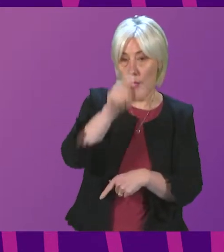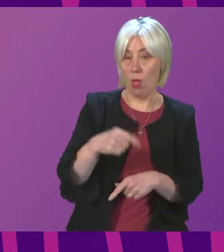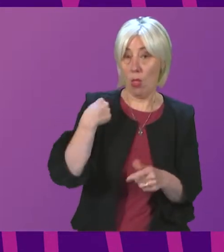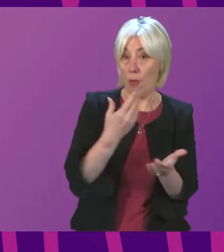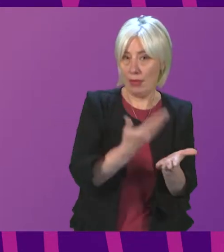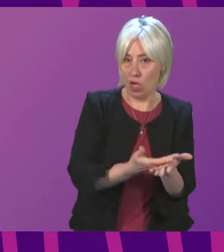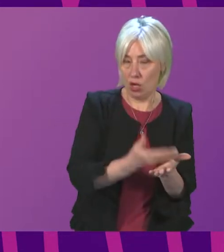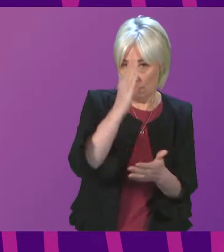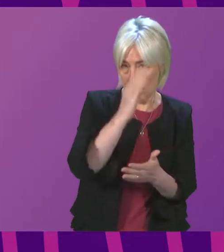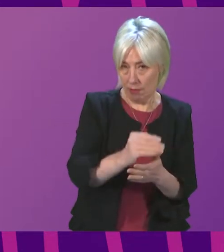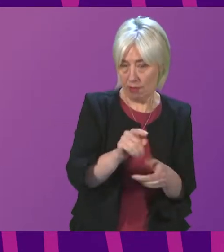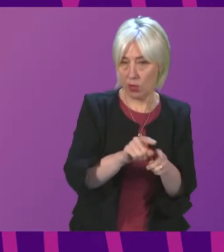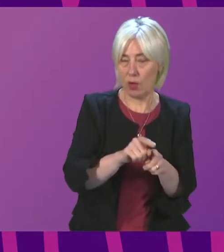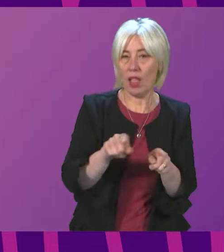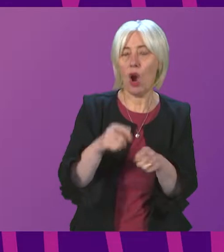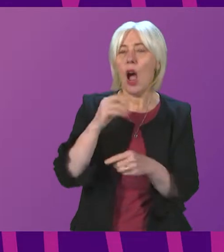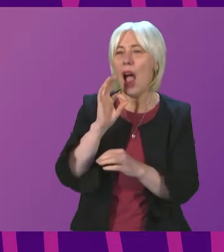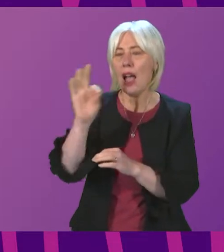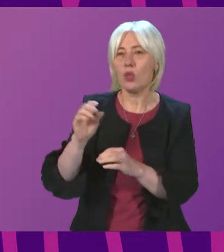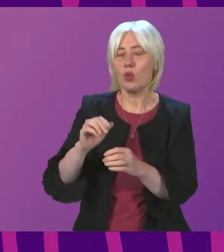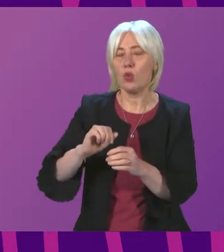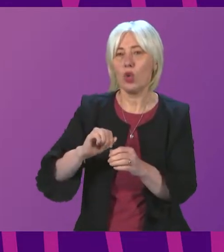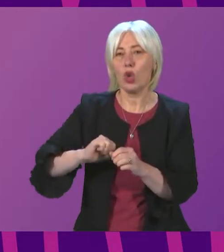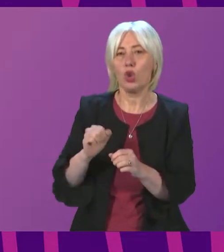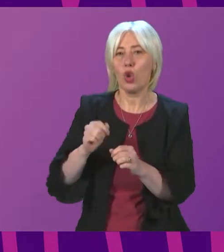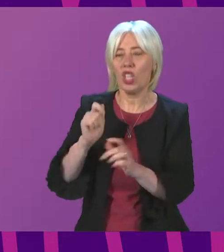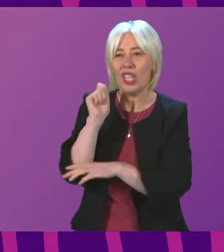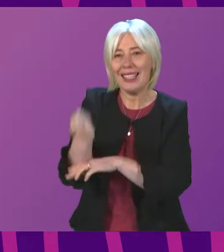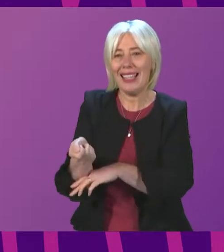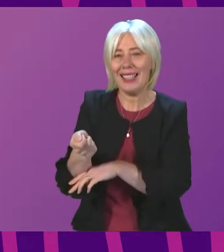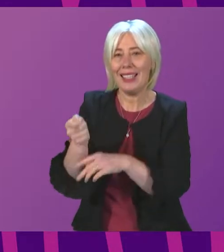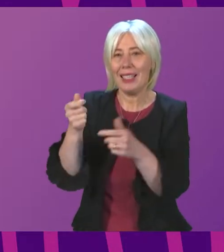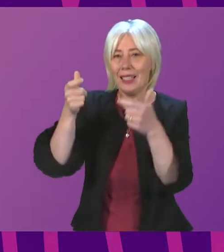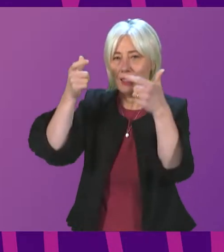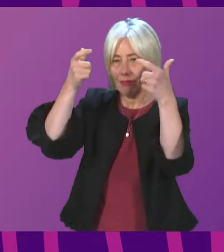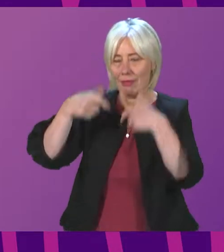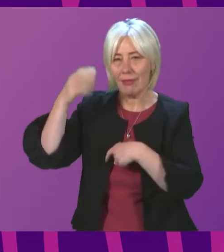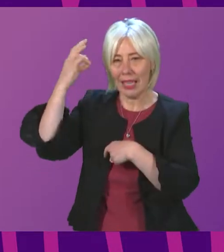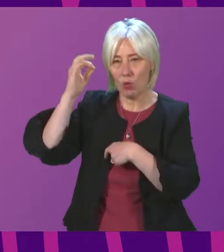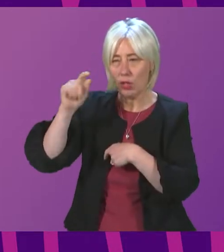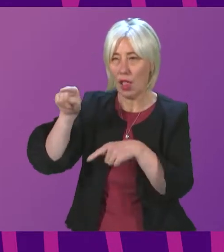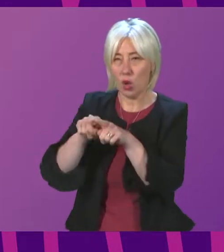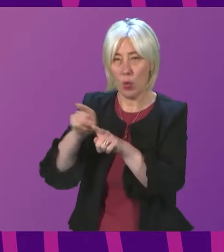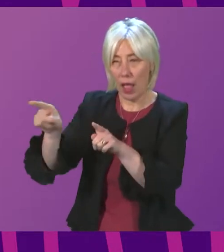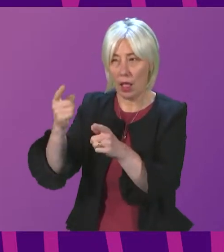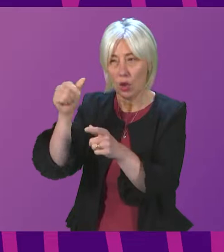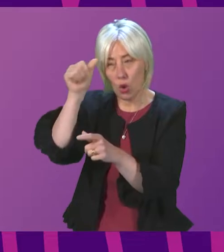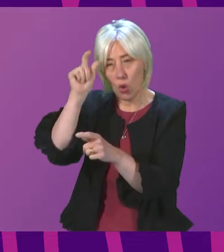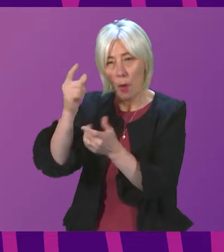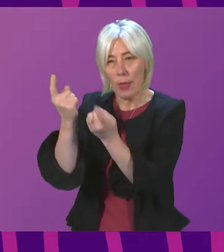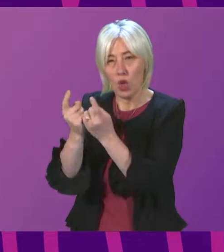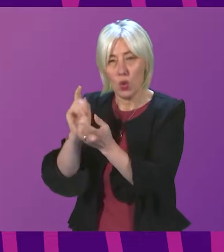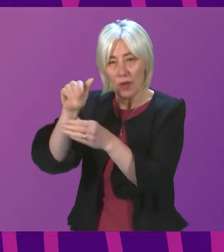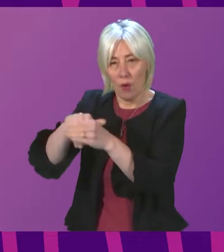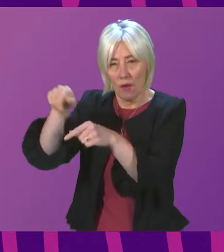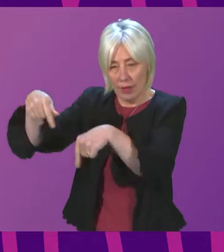we write to the scottish sentencing council as well just drawing them to the their attention to the issues involved um